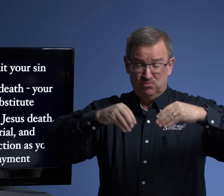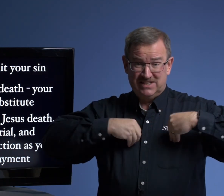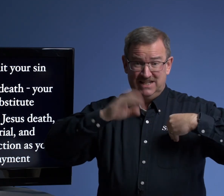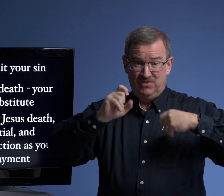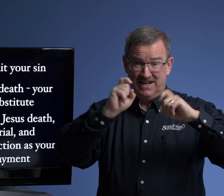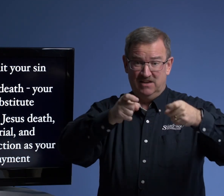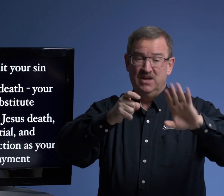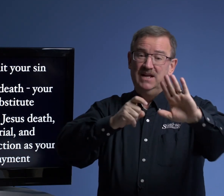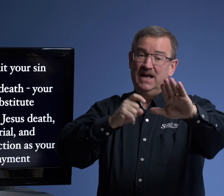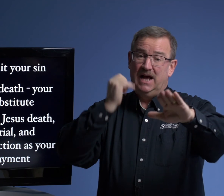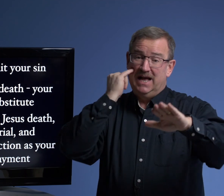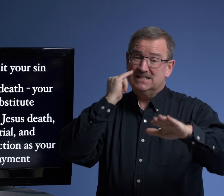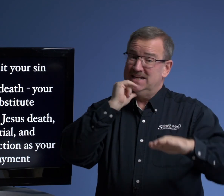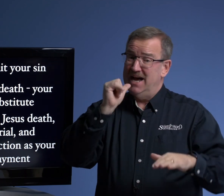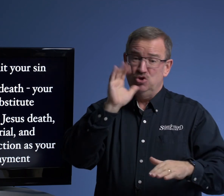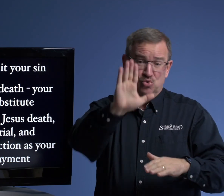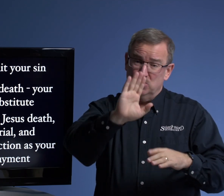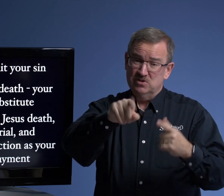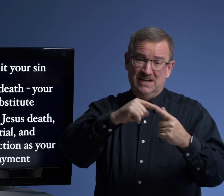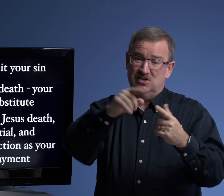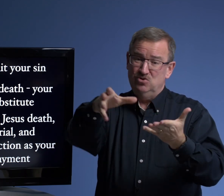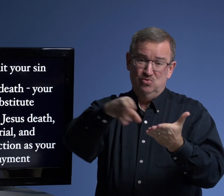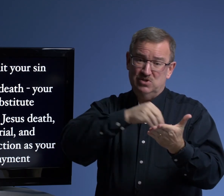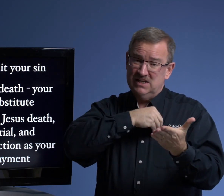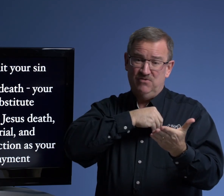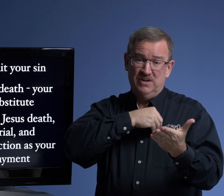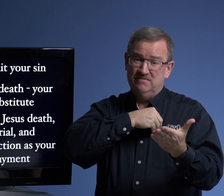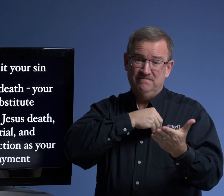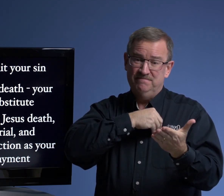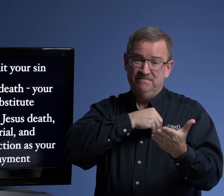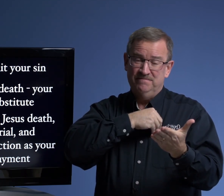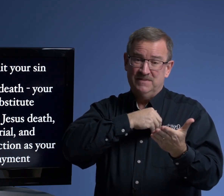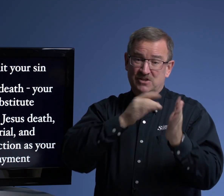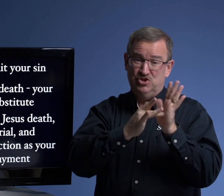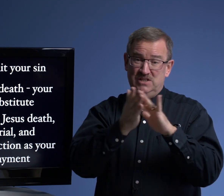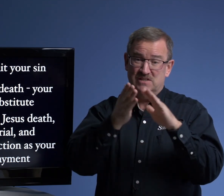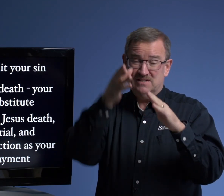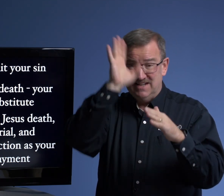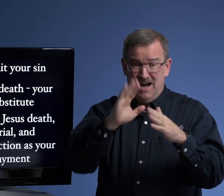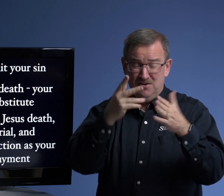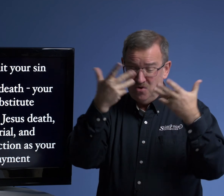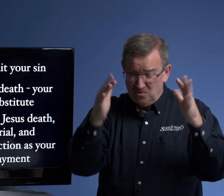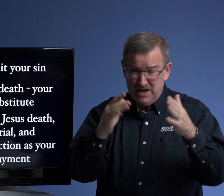receive that gift. It's not yours until you receive it. Jesus, God already